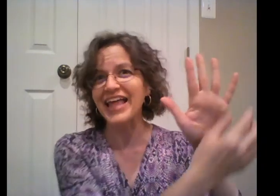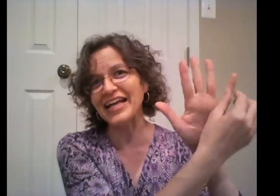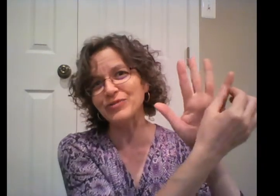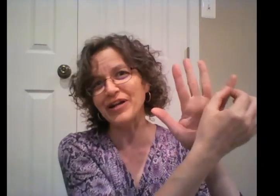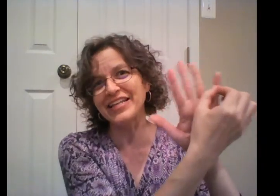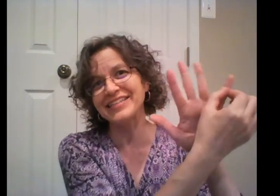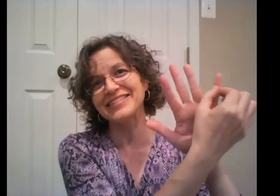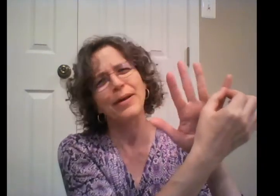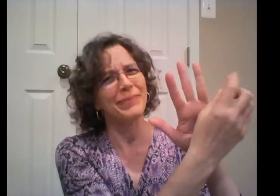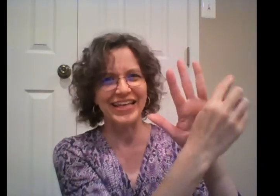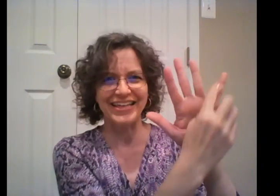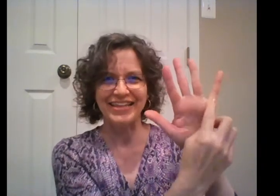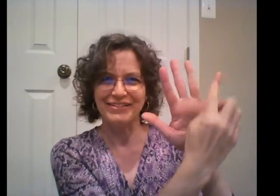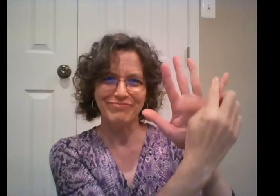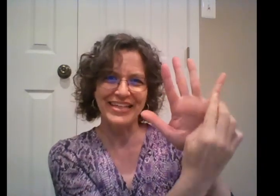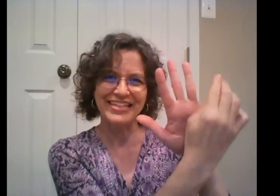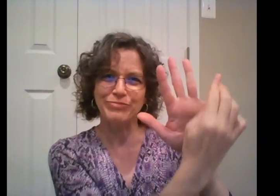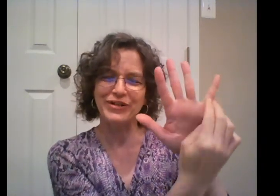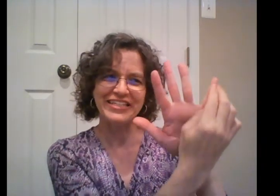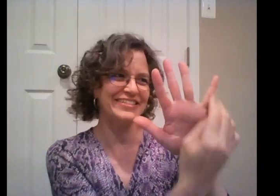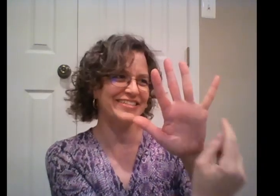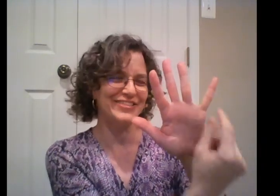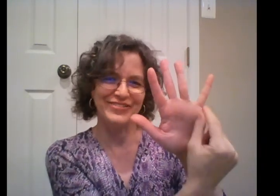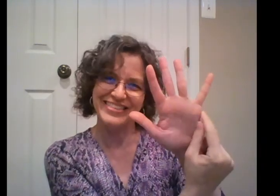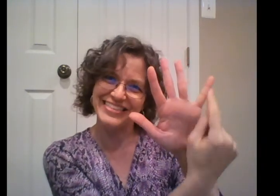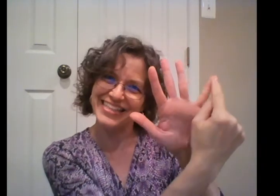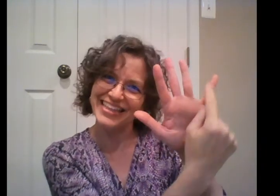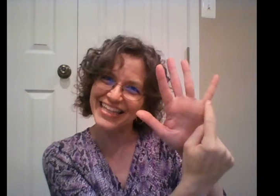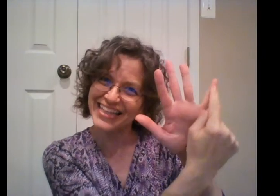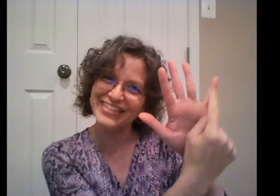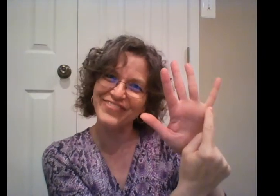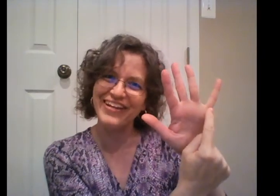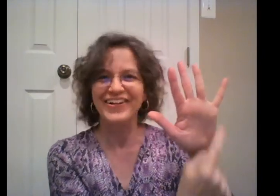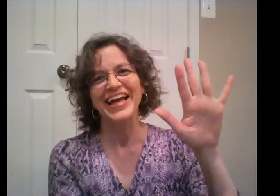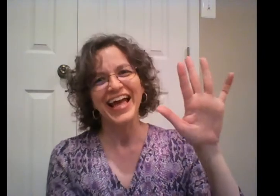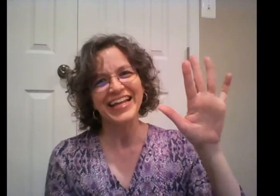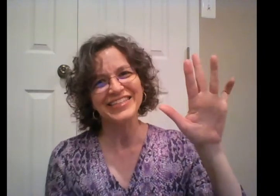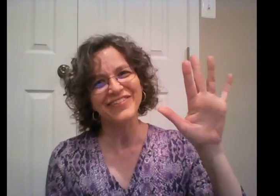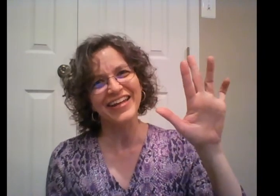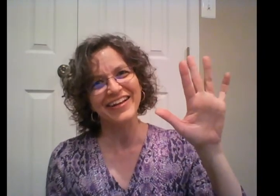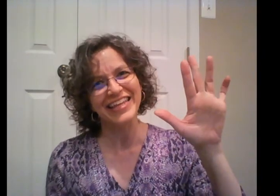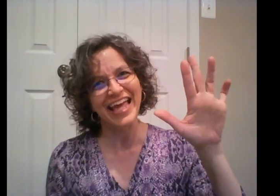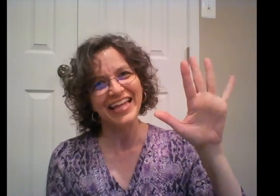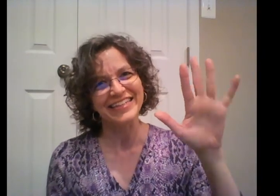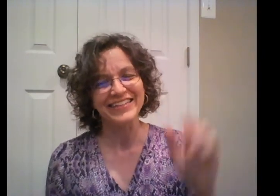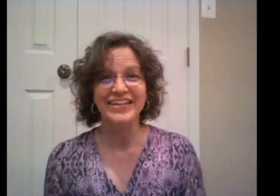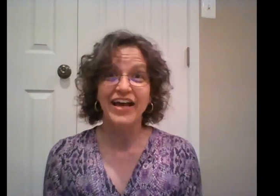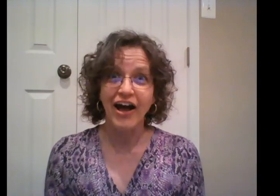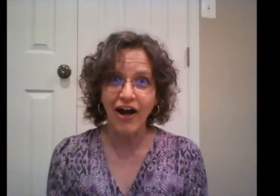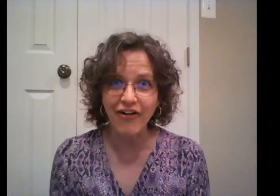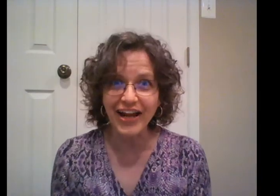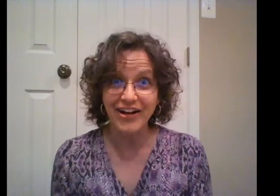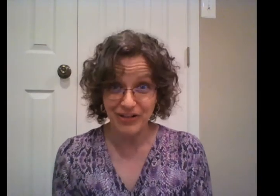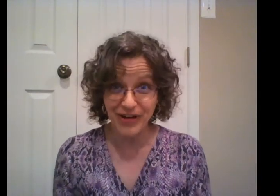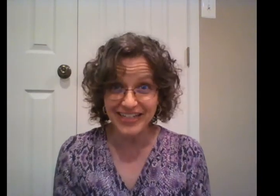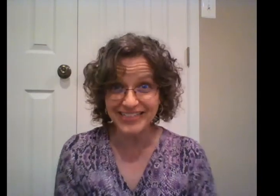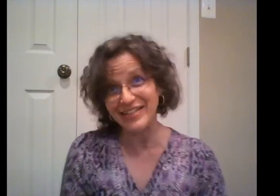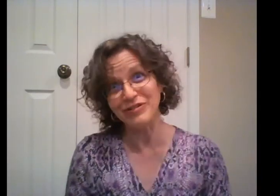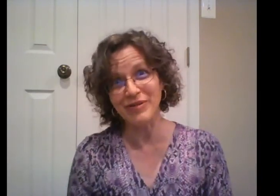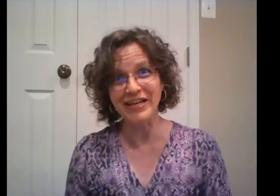last one is Pinky. Pinky's pretty easy too because he's the littlest finger and he's right on the end. All right. Are you ready to sing with me?